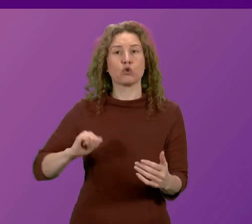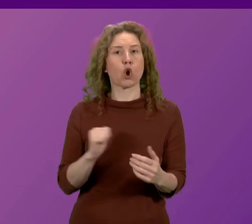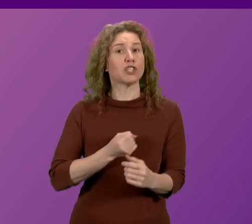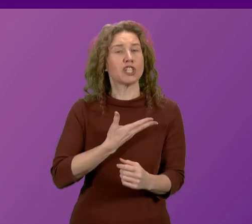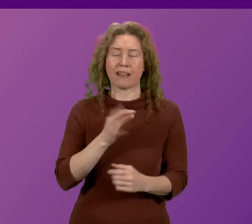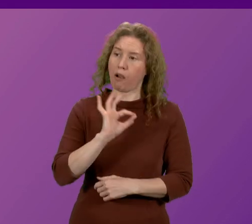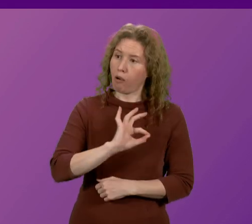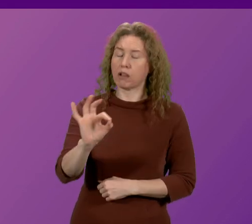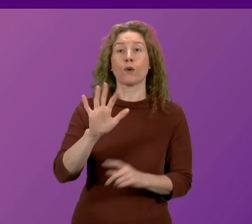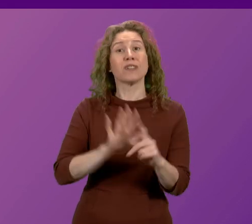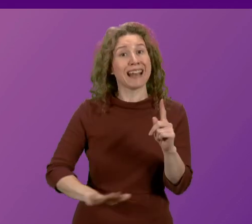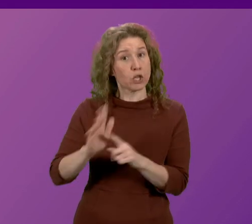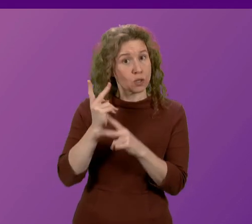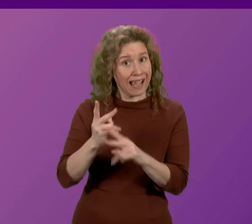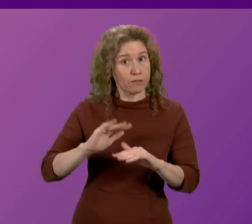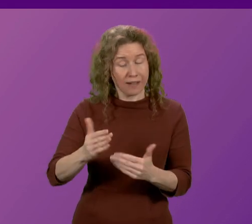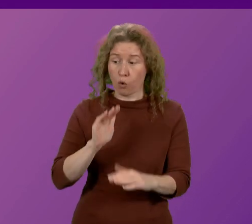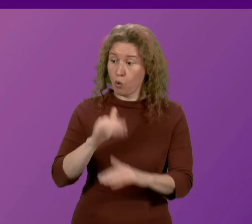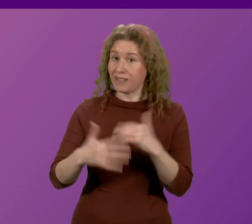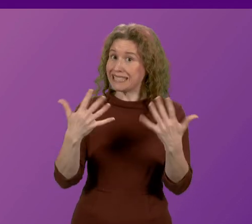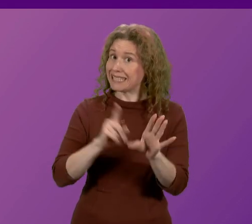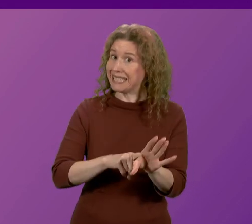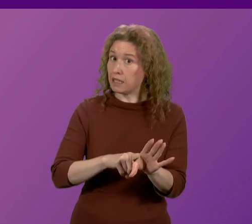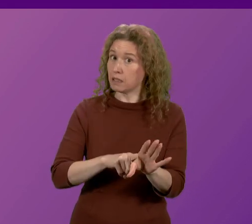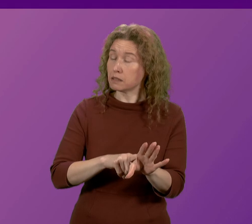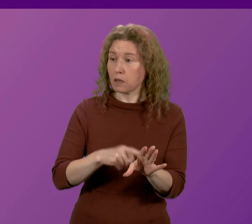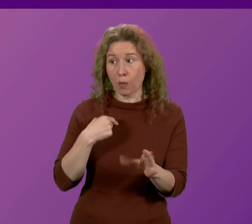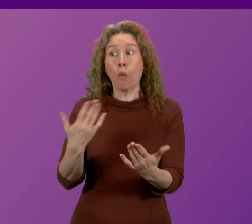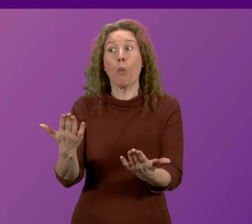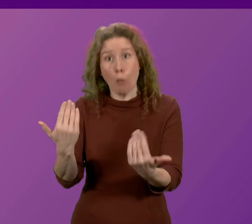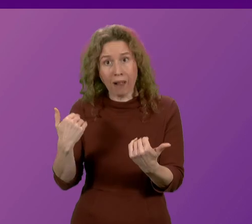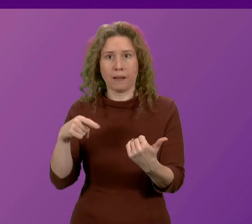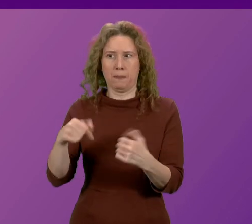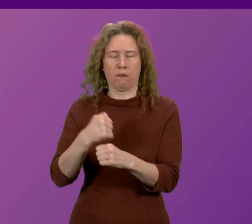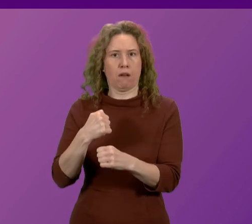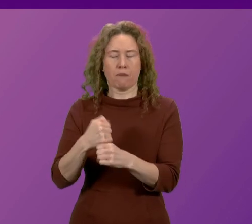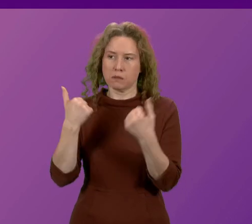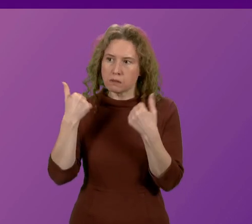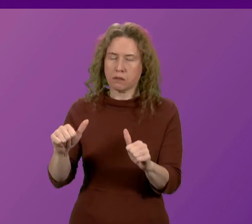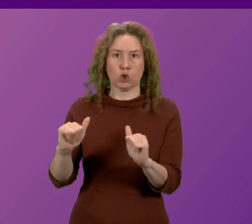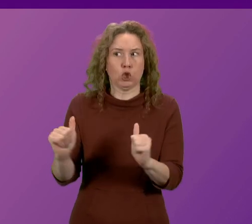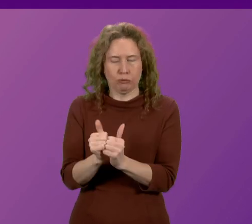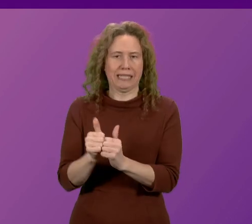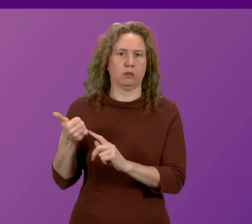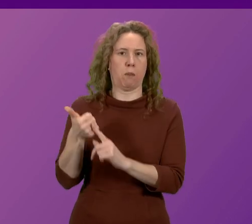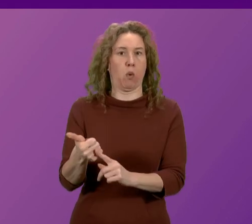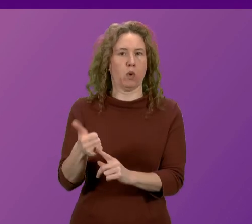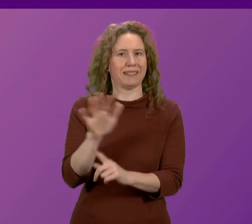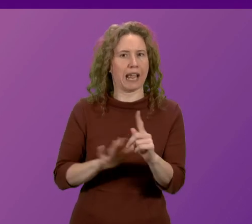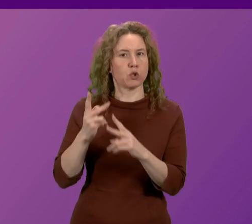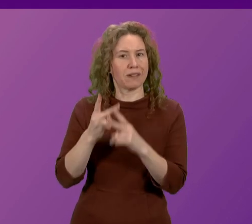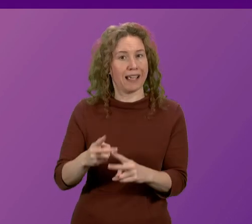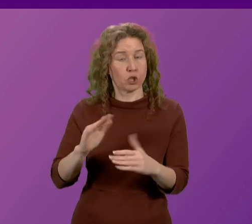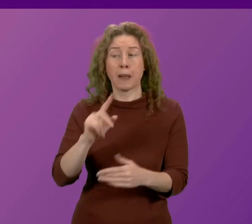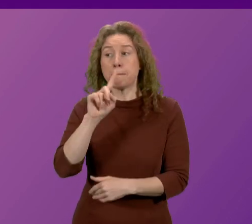for a national care service for more than a decade. And we actually welcomed when this government finally agreed to support one. But we also